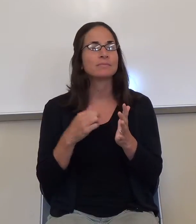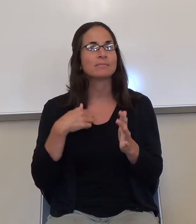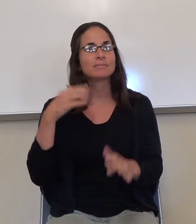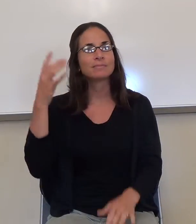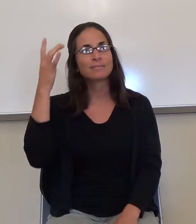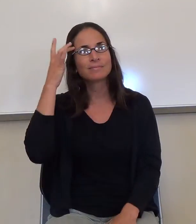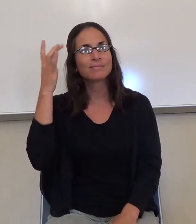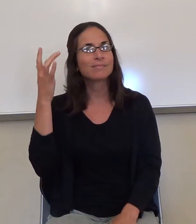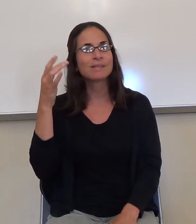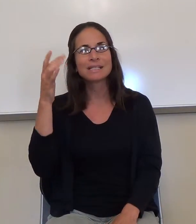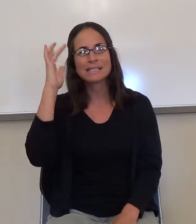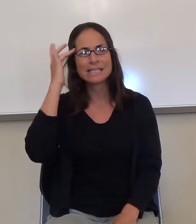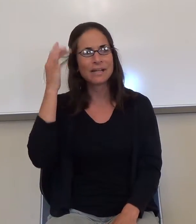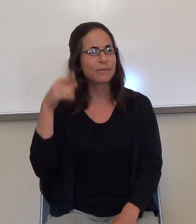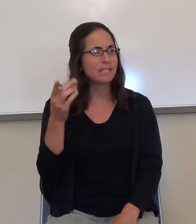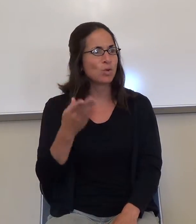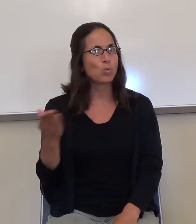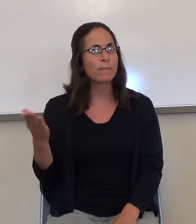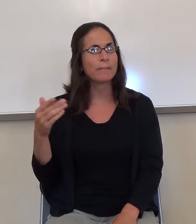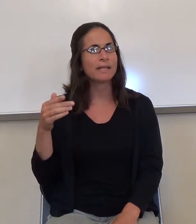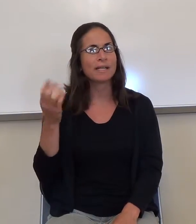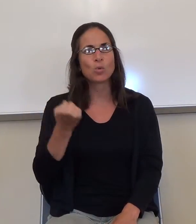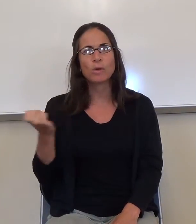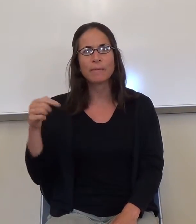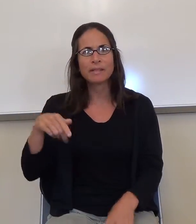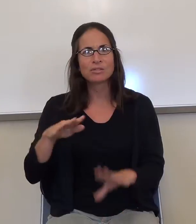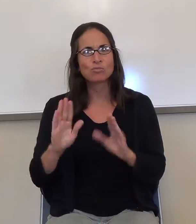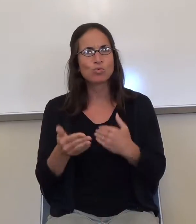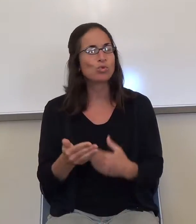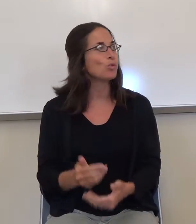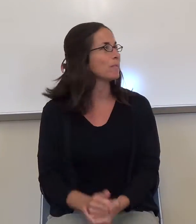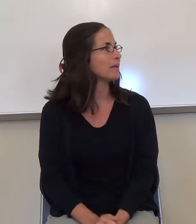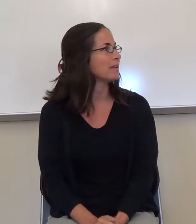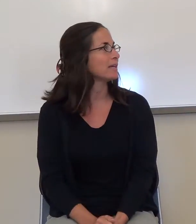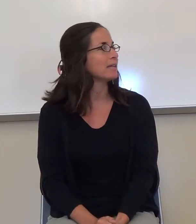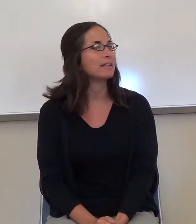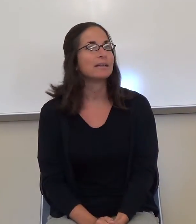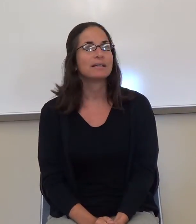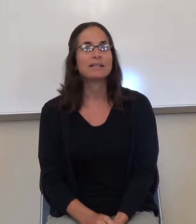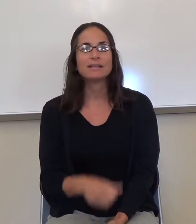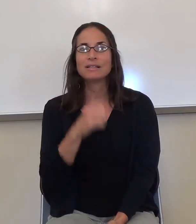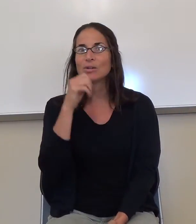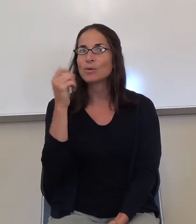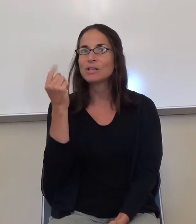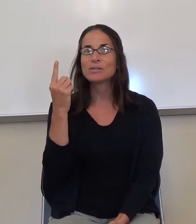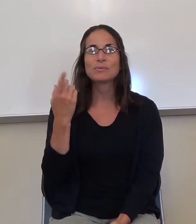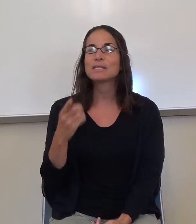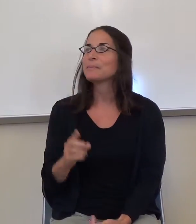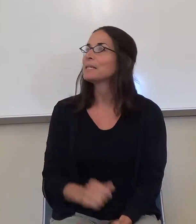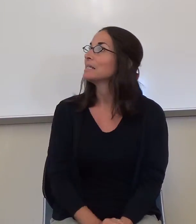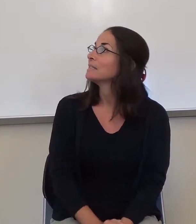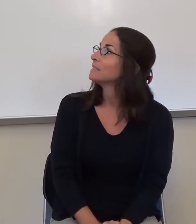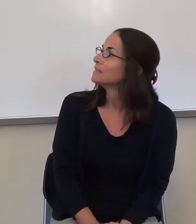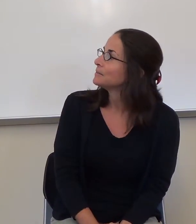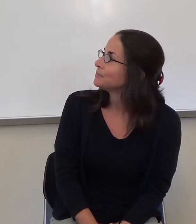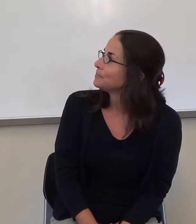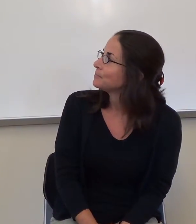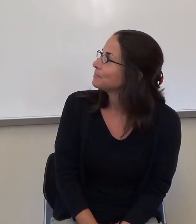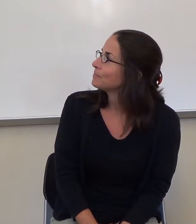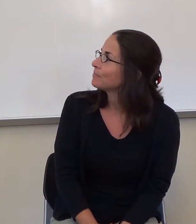person